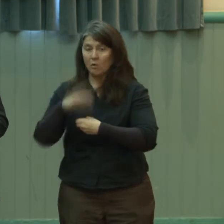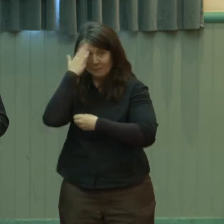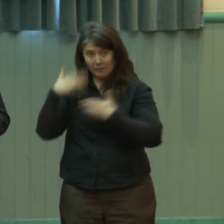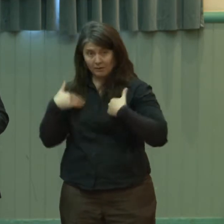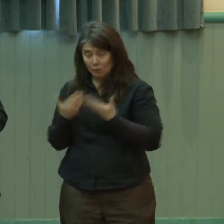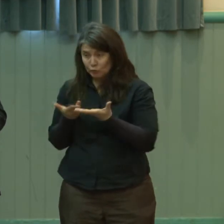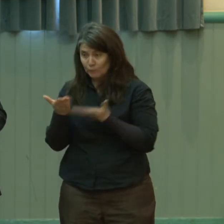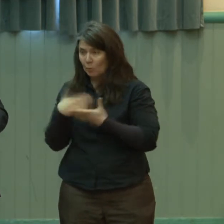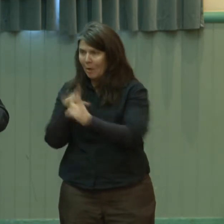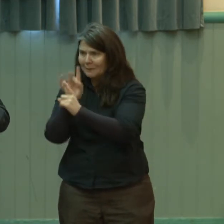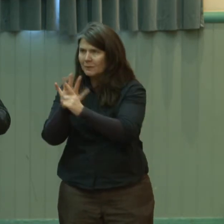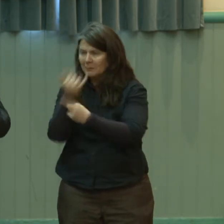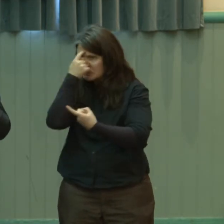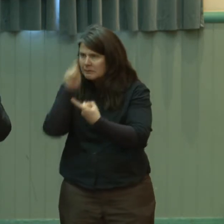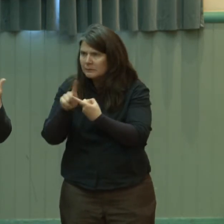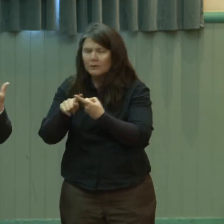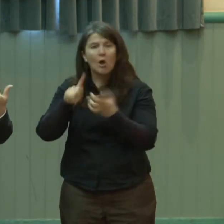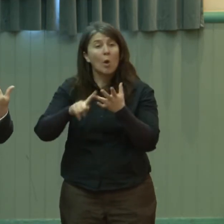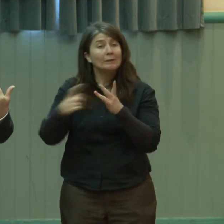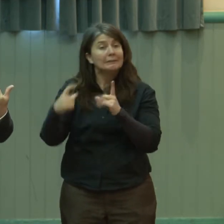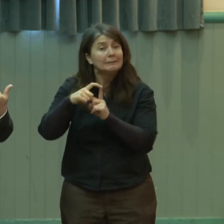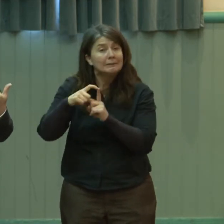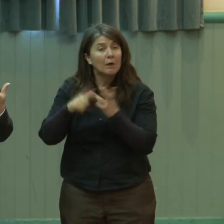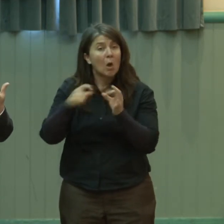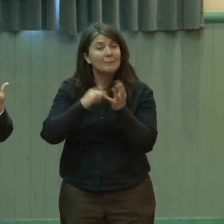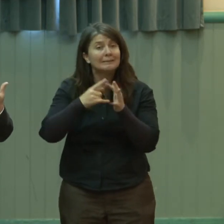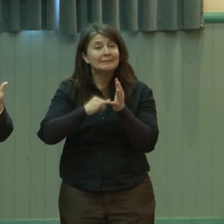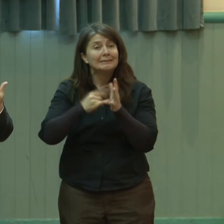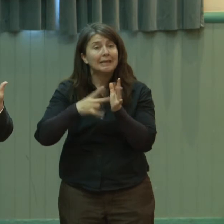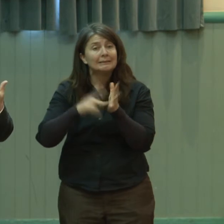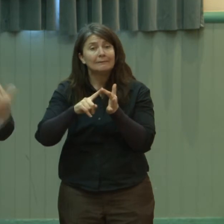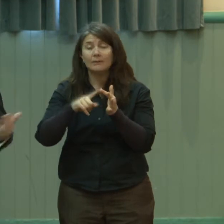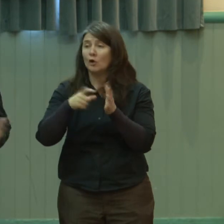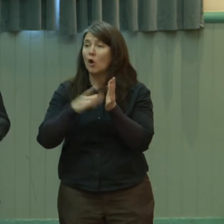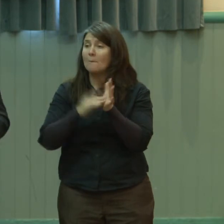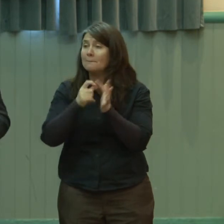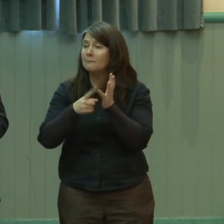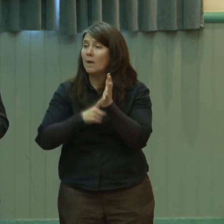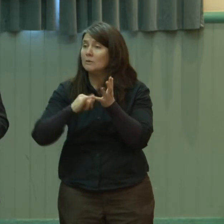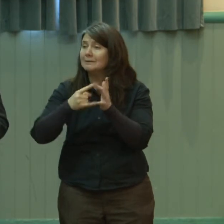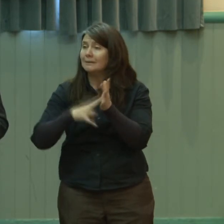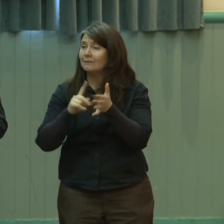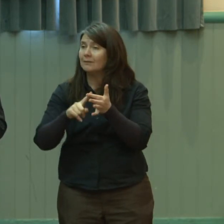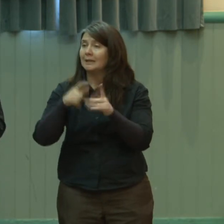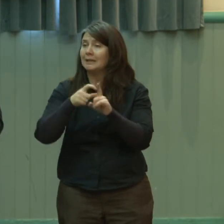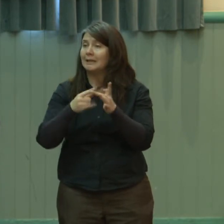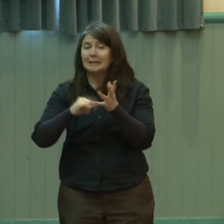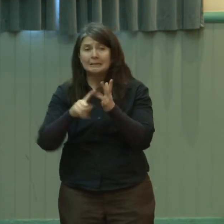obsessive compulsive disorder or are experiencing very distressing psychological symptoms. That's more like